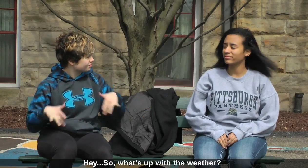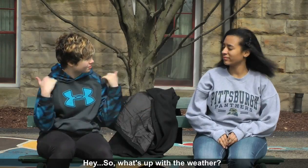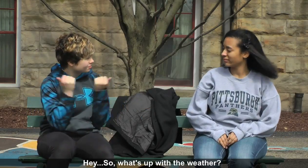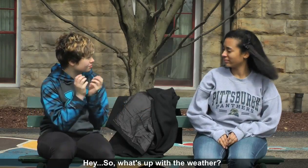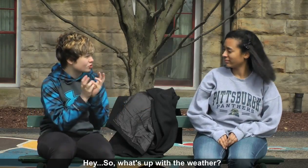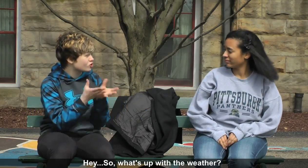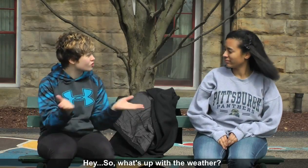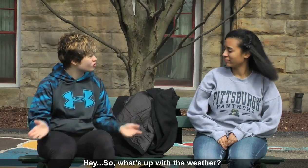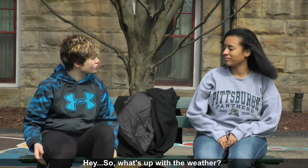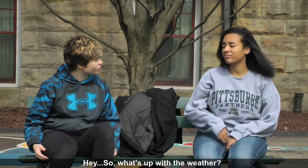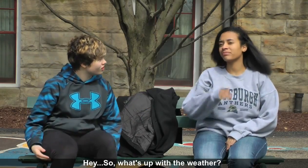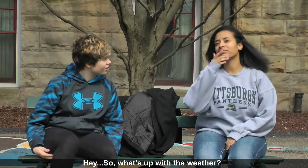Hey, so what's up with the weather?